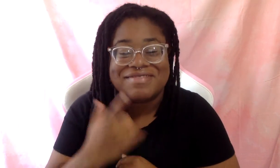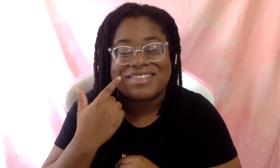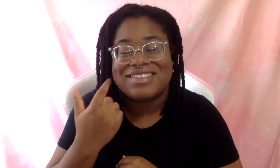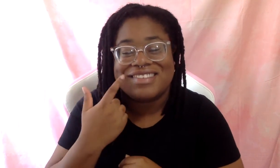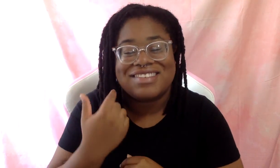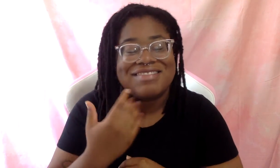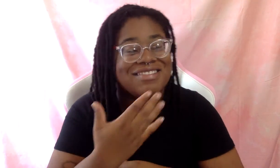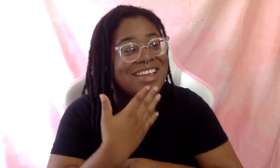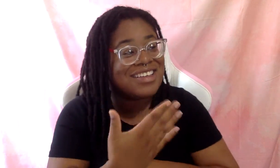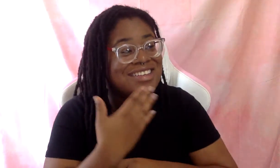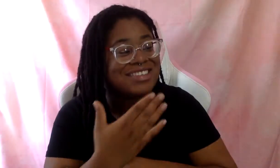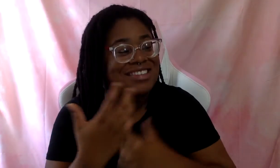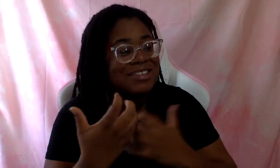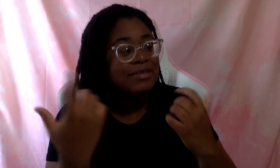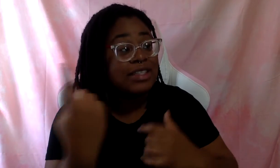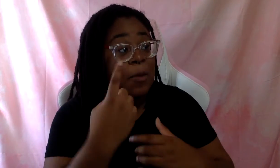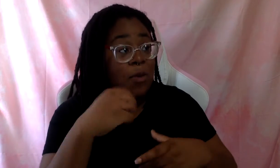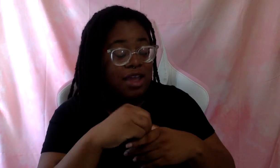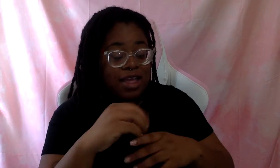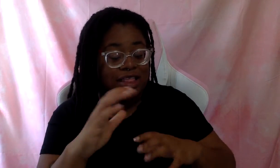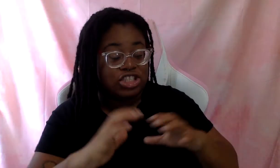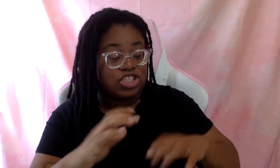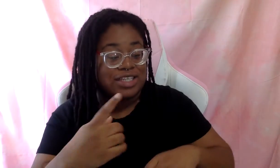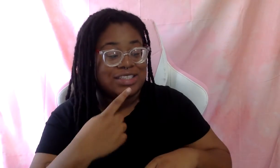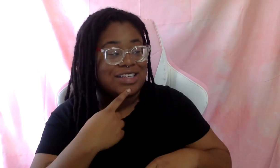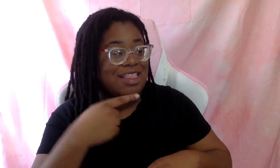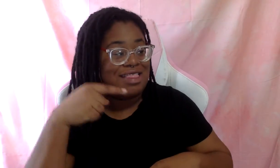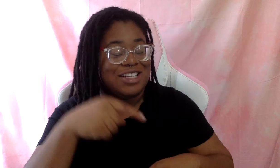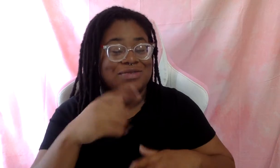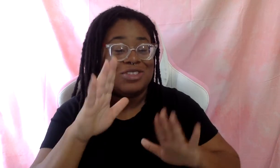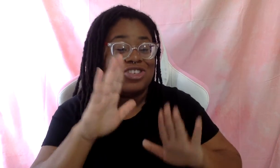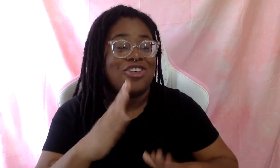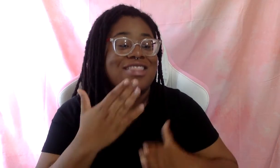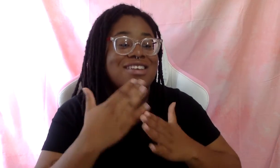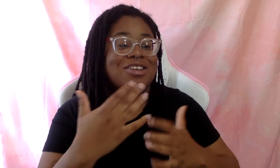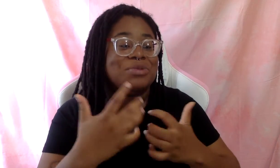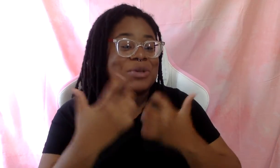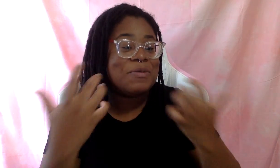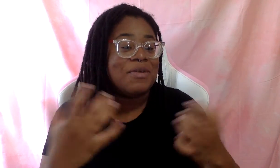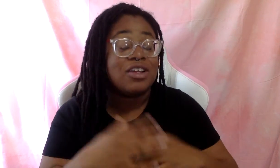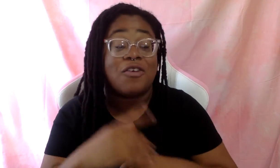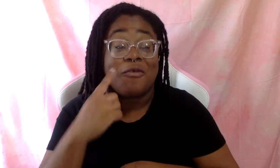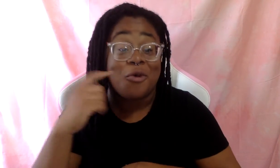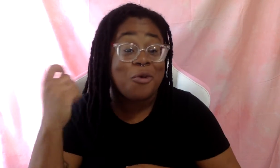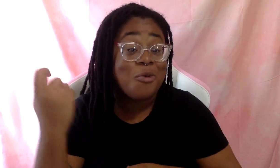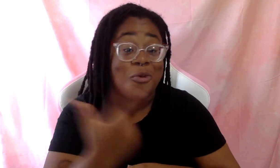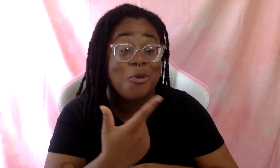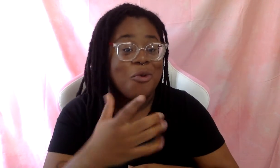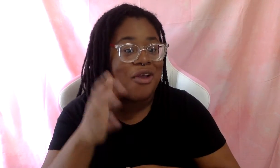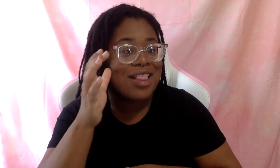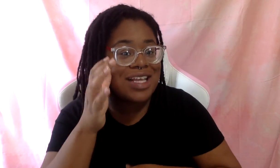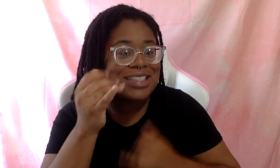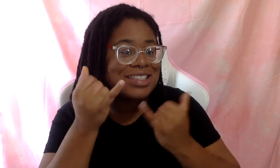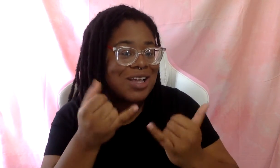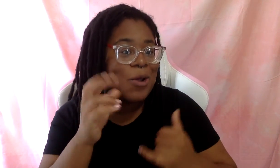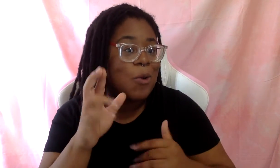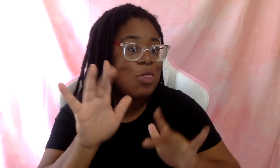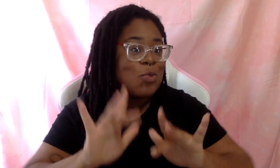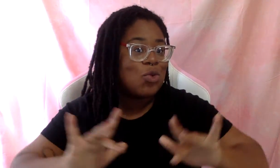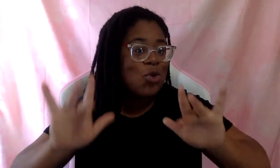Thank you so much. And somebody in the chat said, this was great. Thank you so much. For everyone who is listening now or to the recording, Ra's